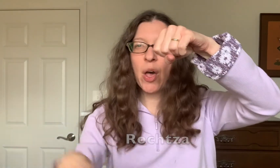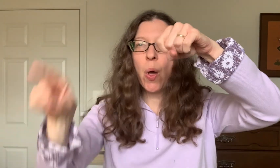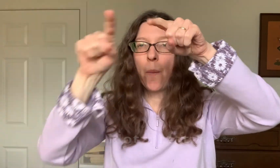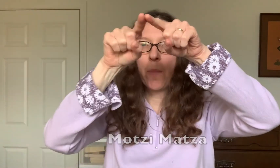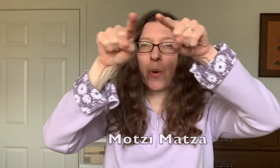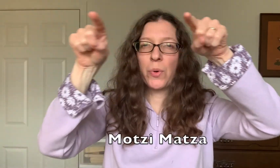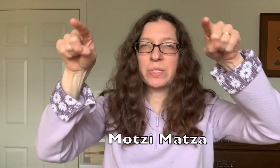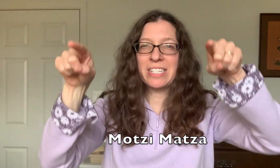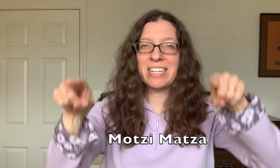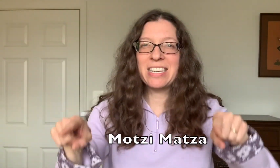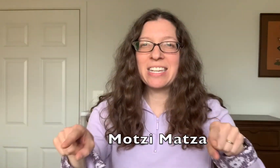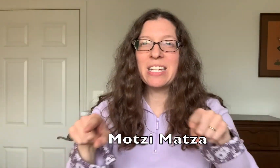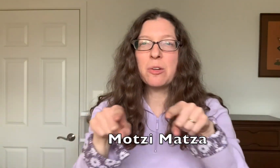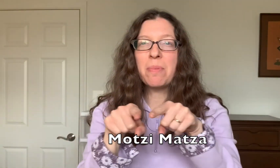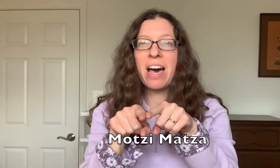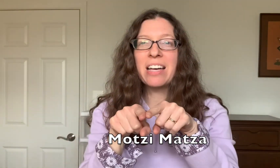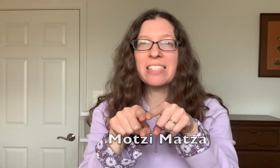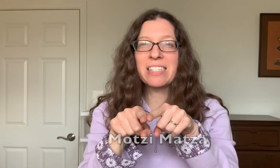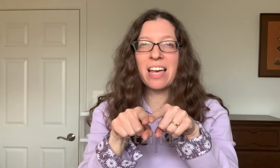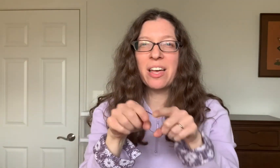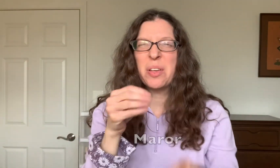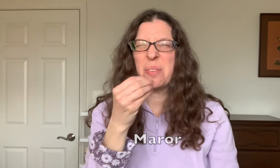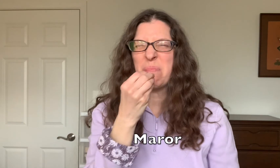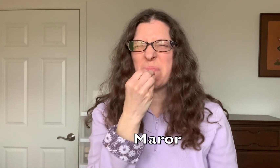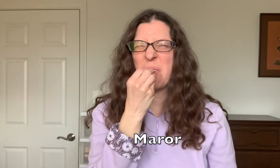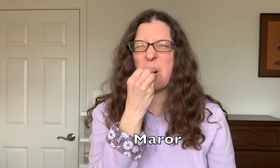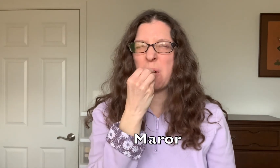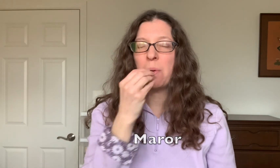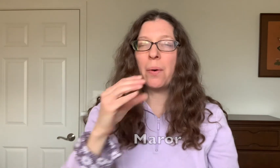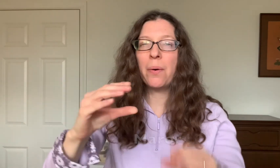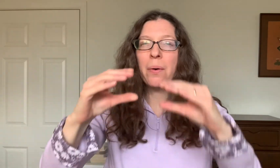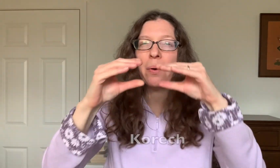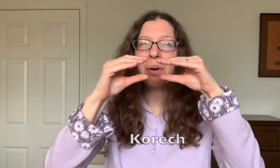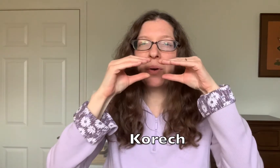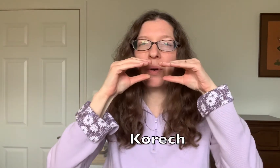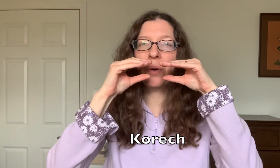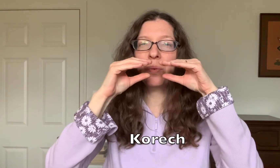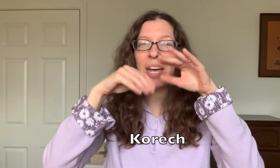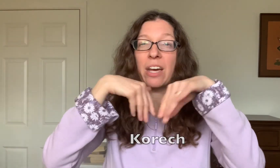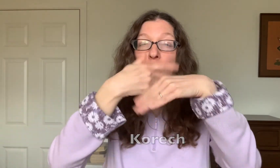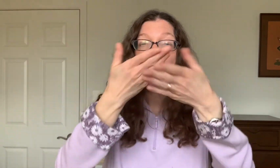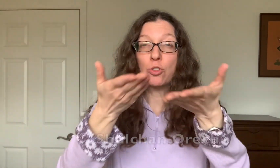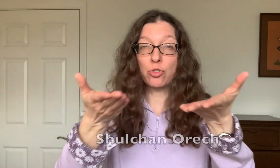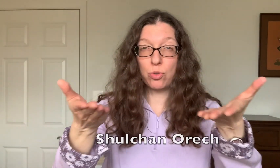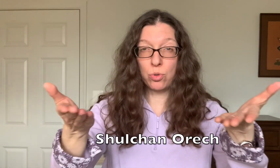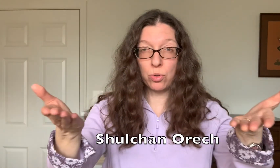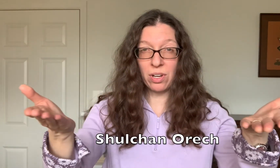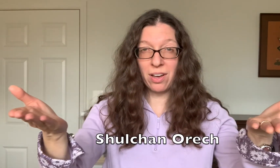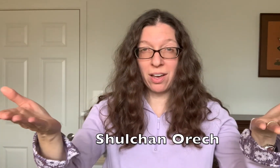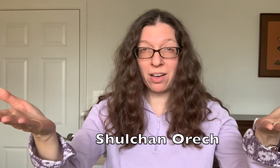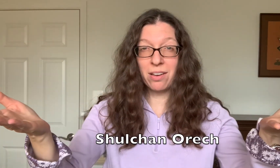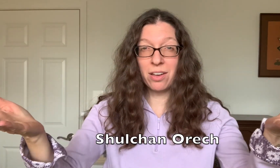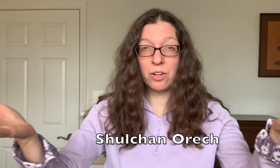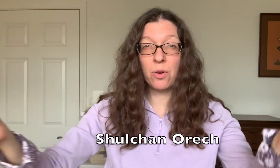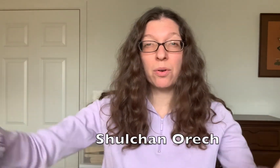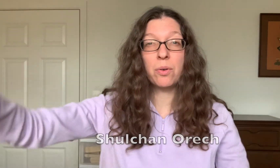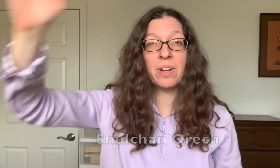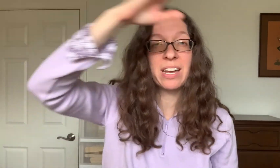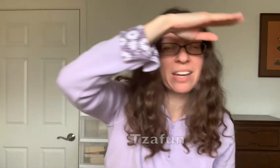Motsi Matzah, Maror Korech, Shulchan Orech,